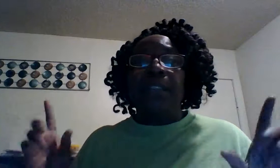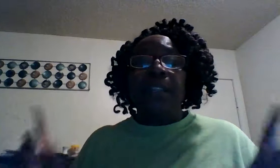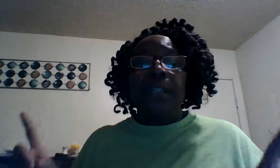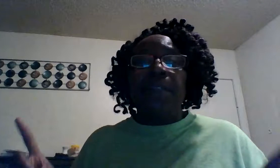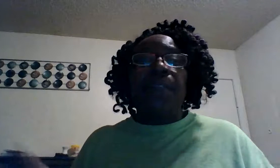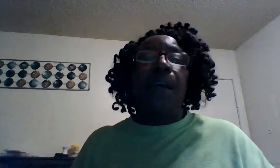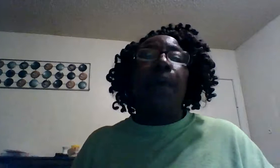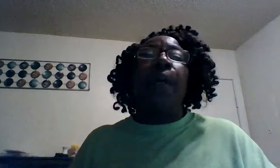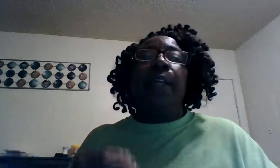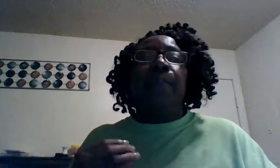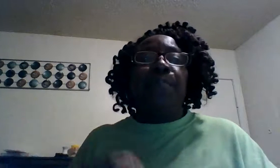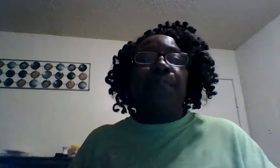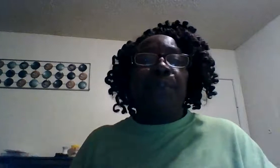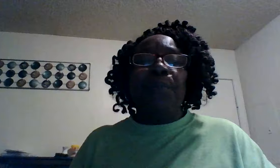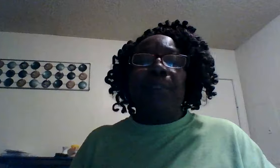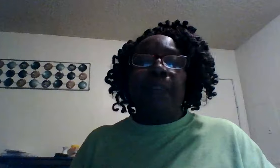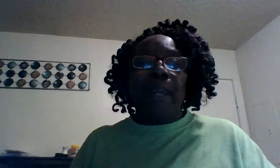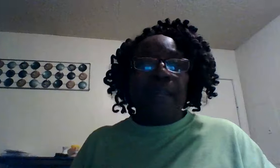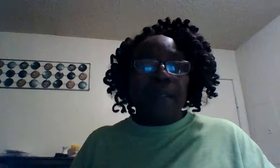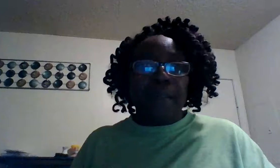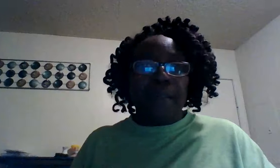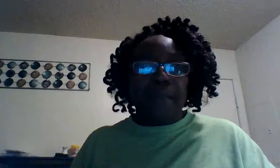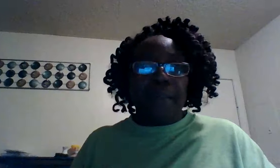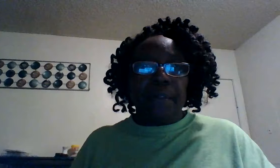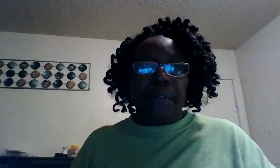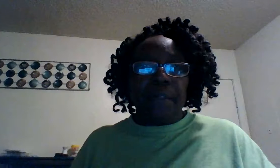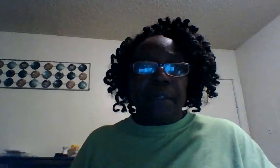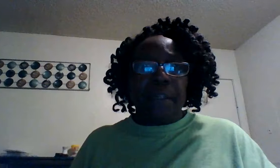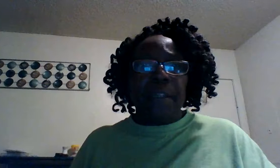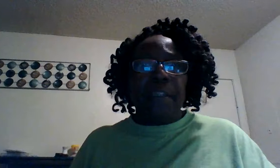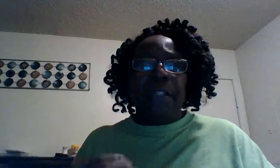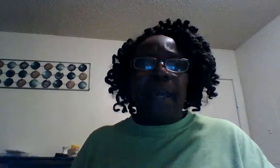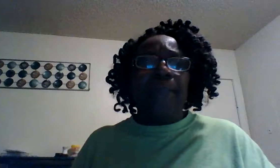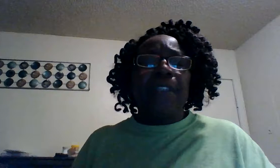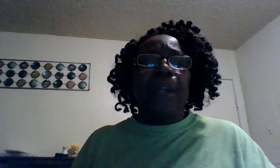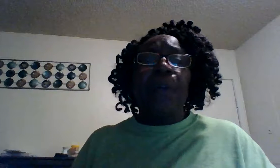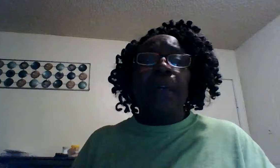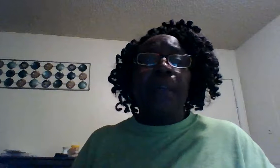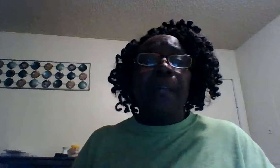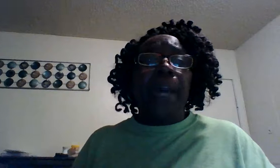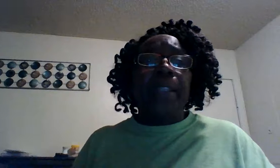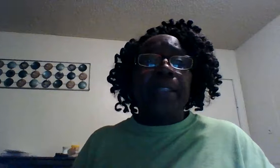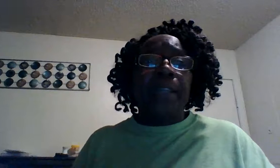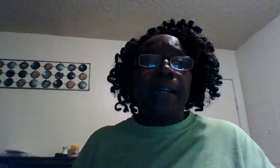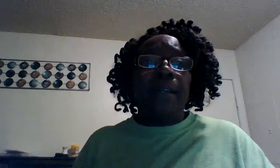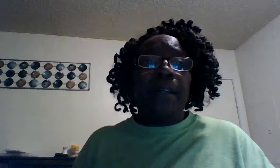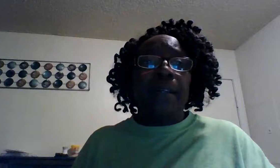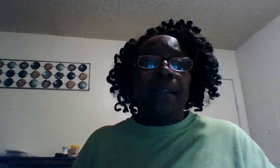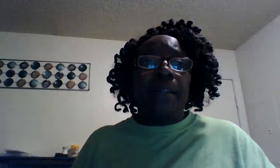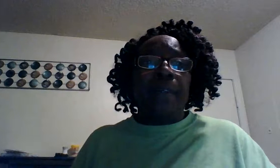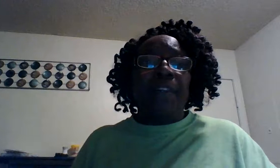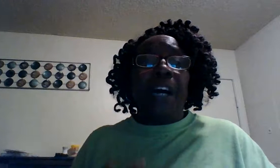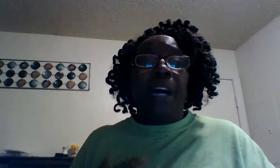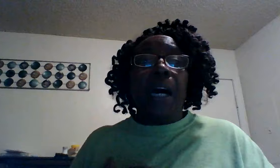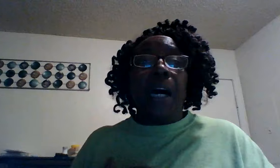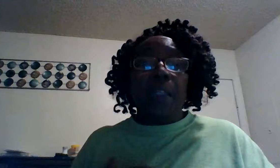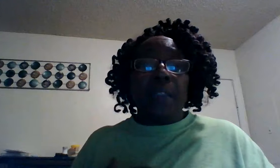years ago he proved that love because he gave his only begotten son for us